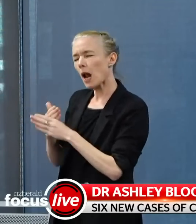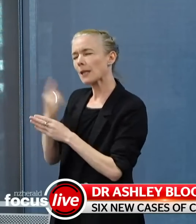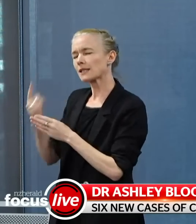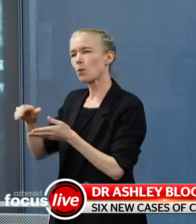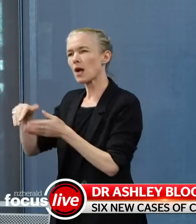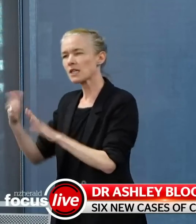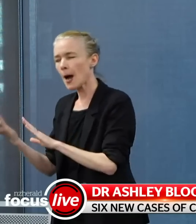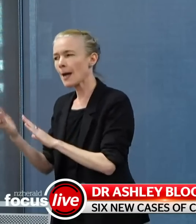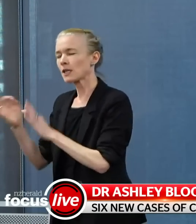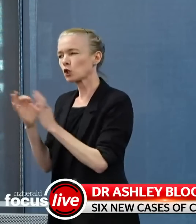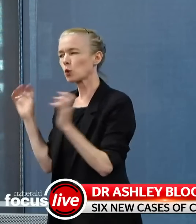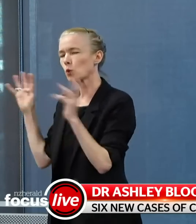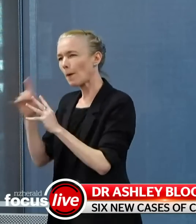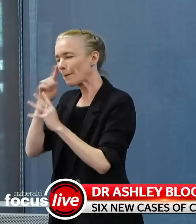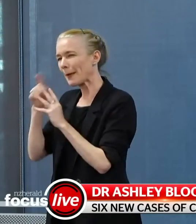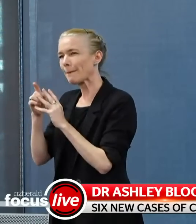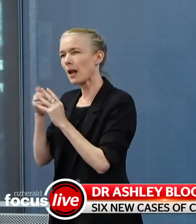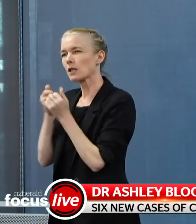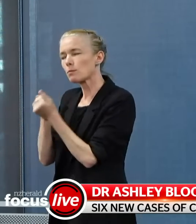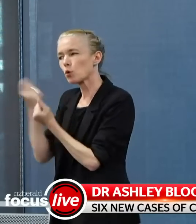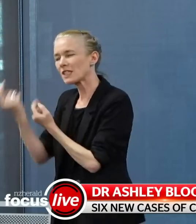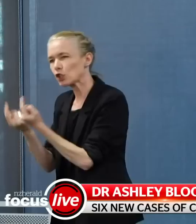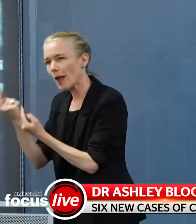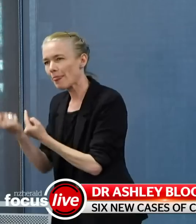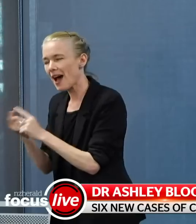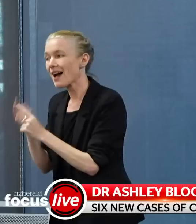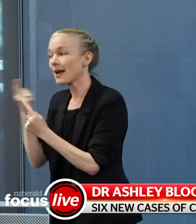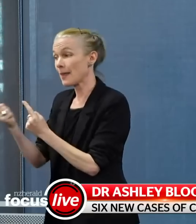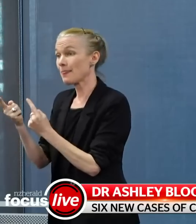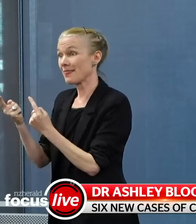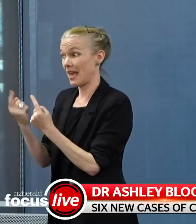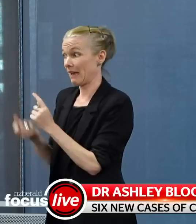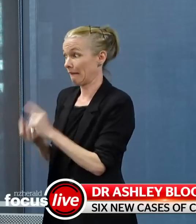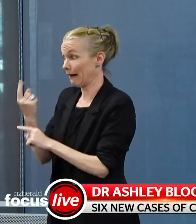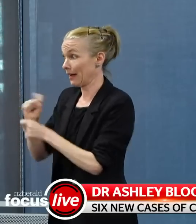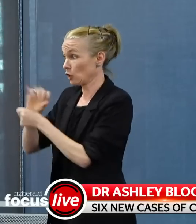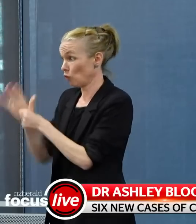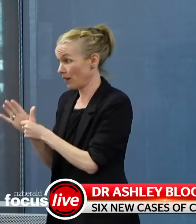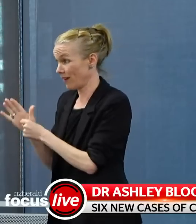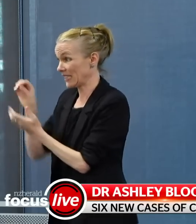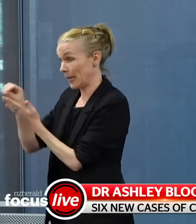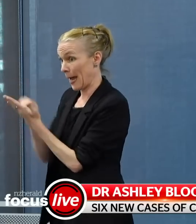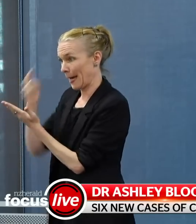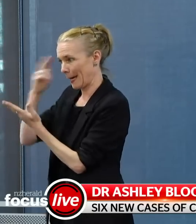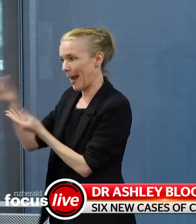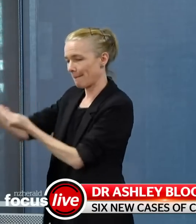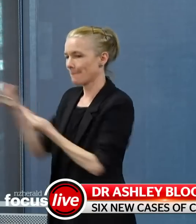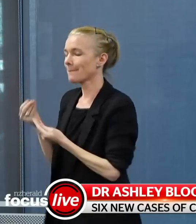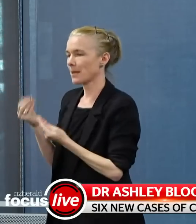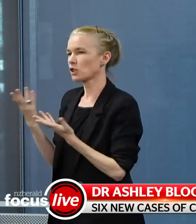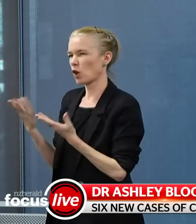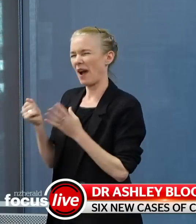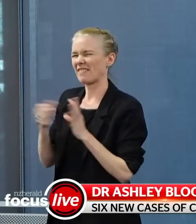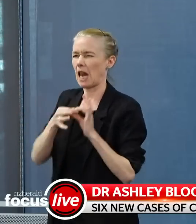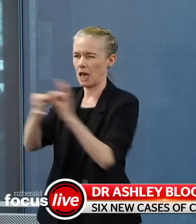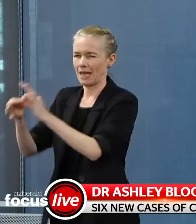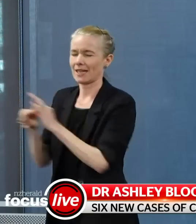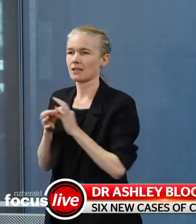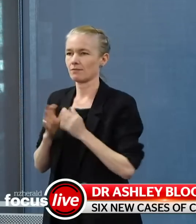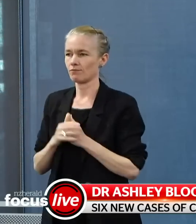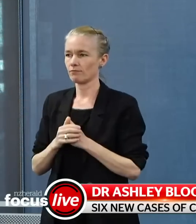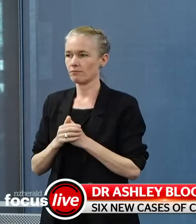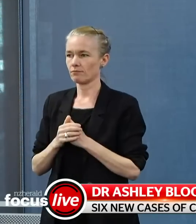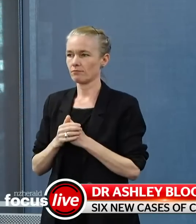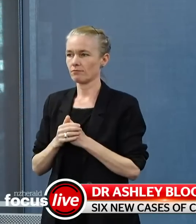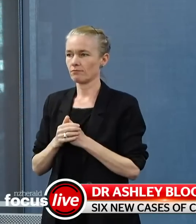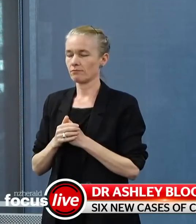a funeral. Is one of them a health worker with Hapai Te Paul Porter? I don't think that's one of the people